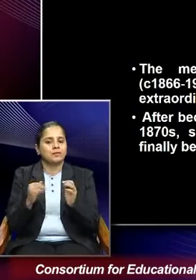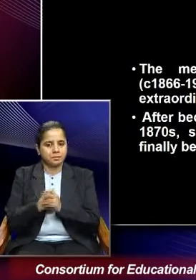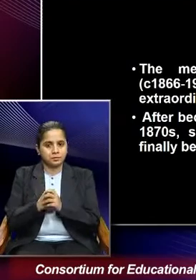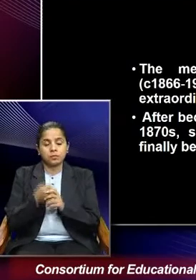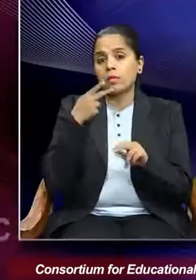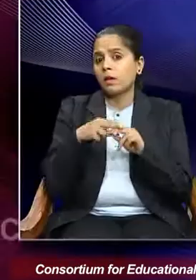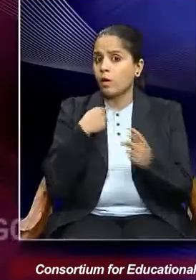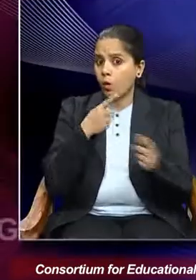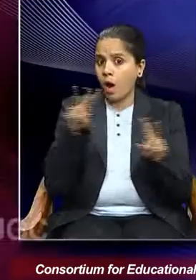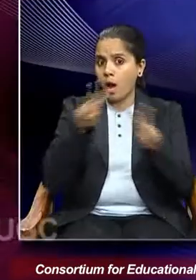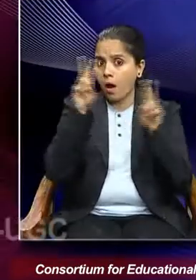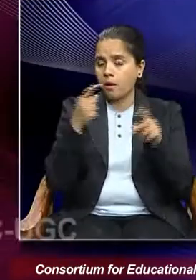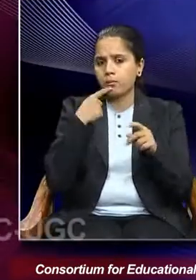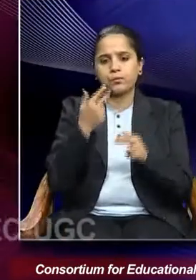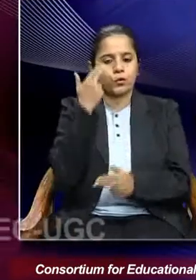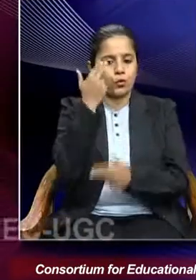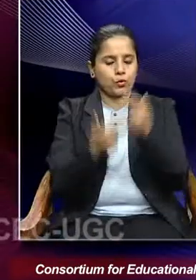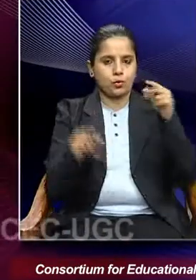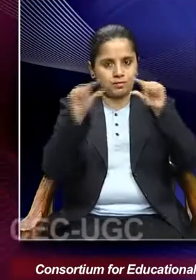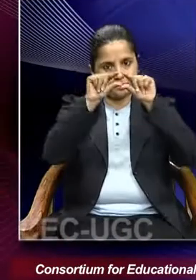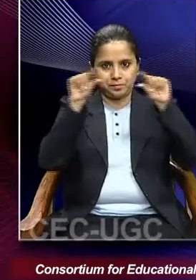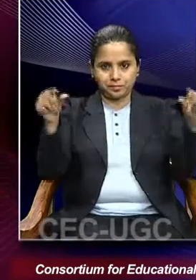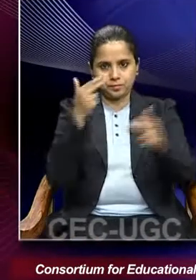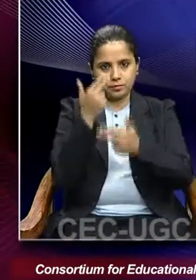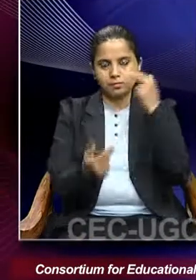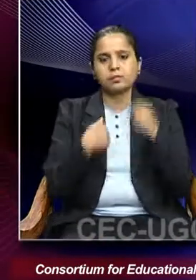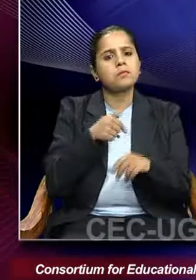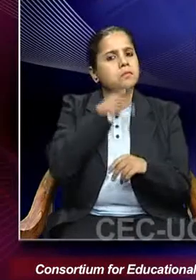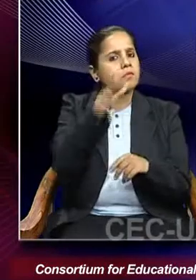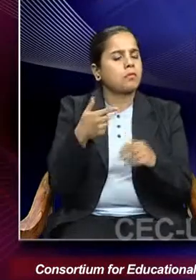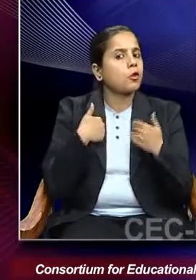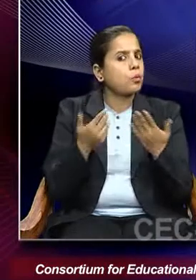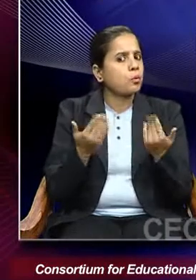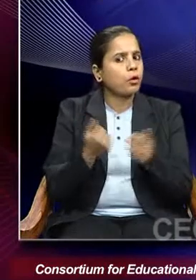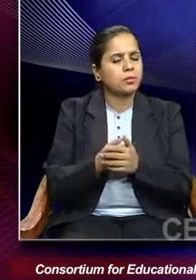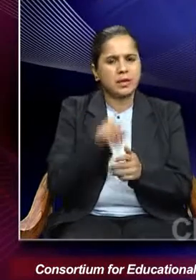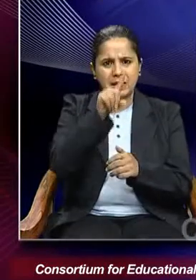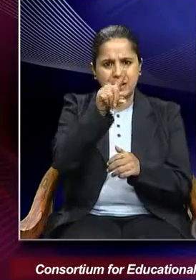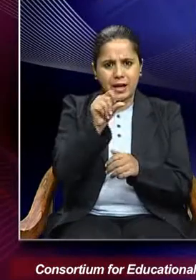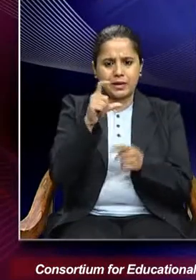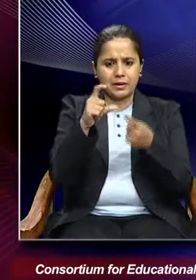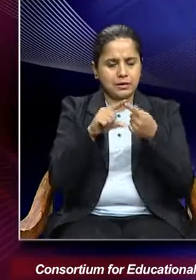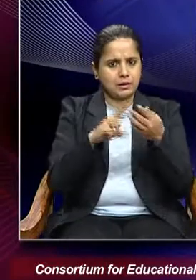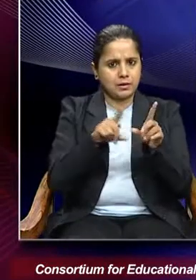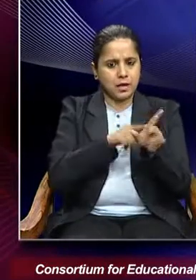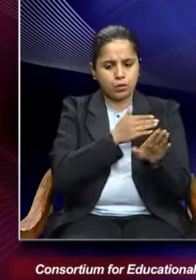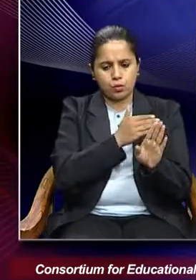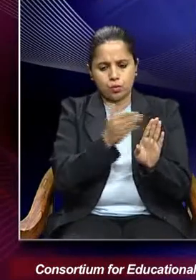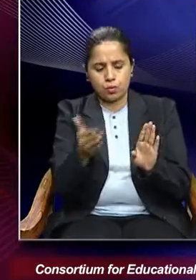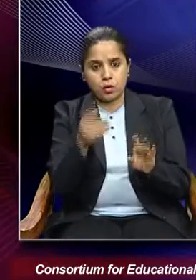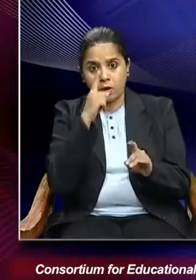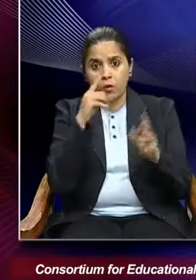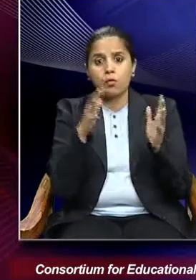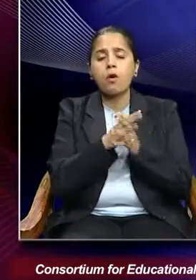we talk about the storyline, so we can say that by the 19th century, the position of